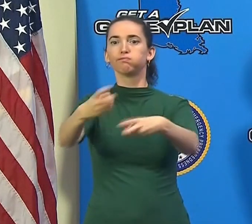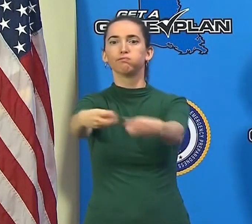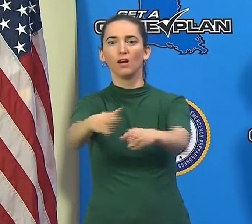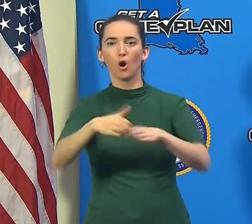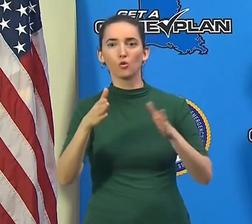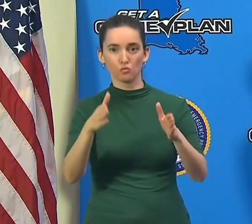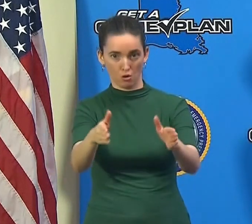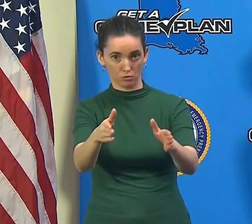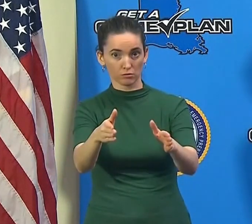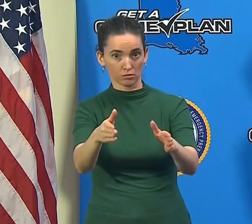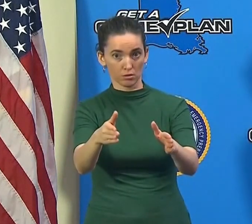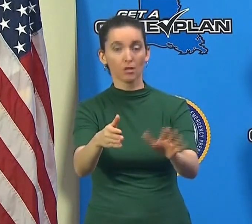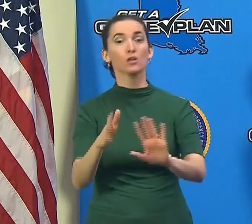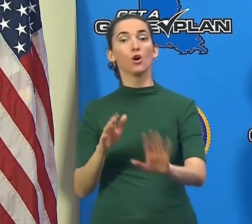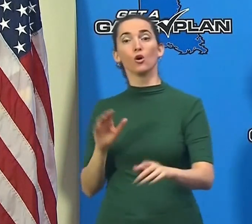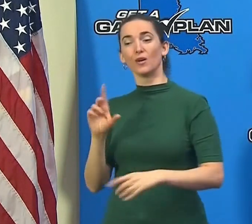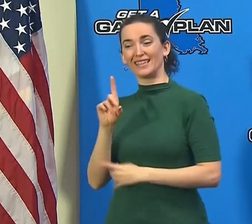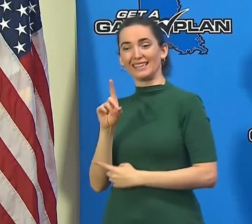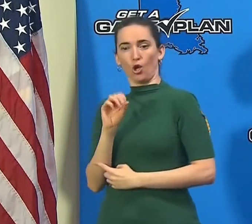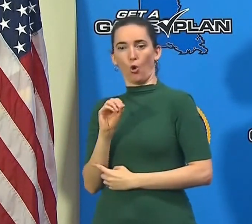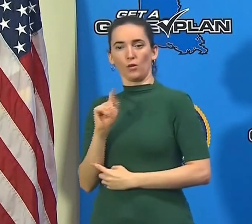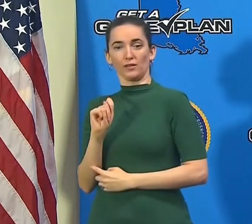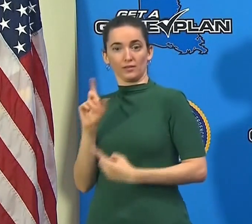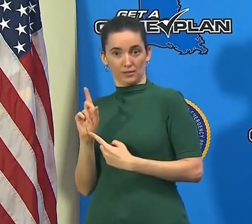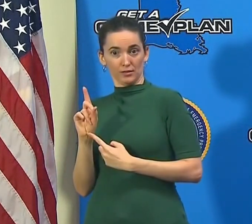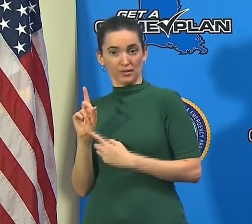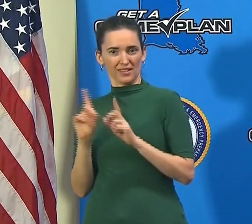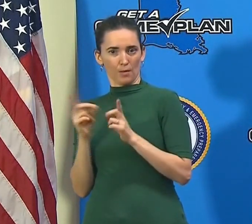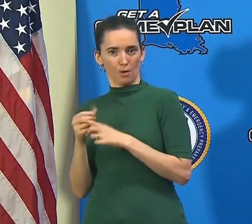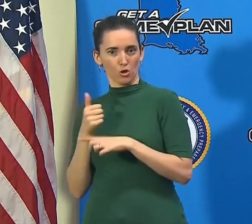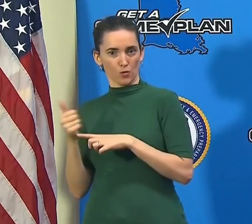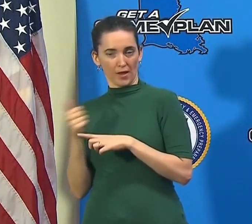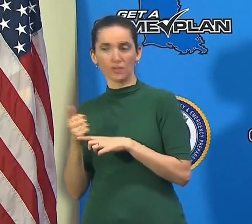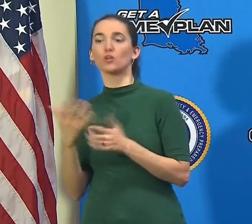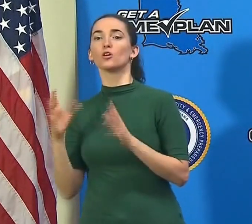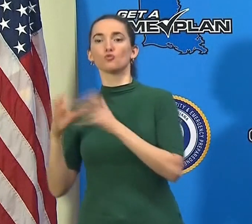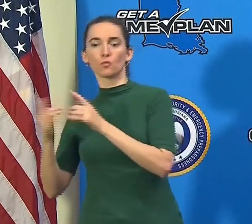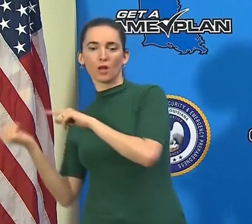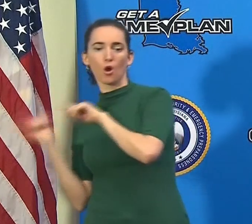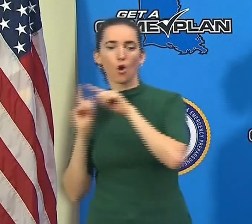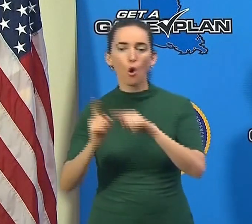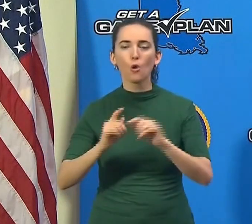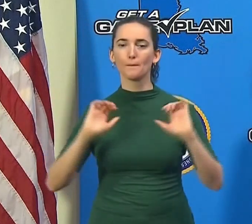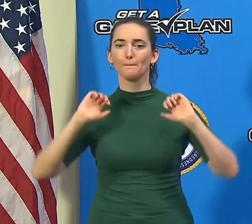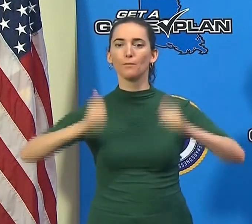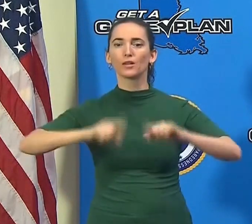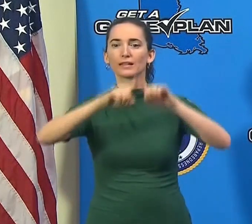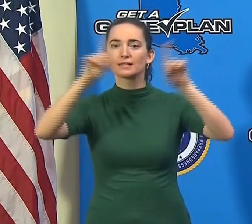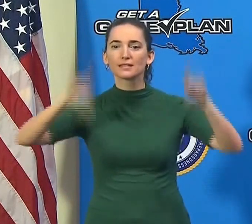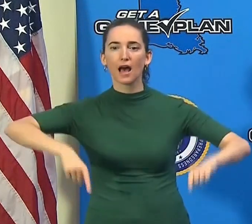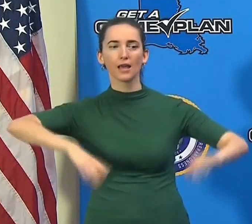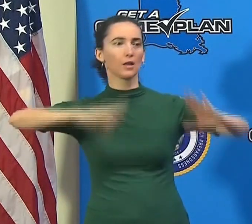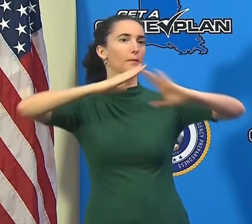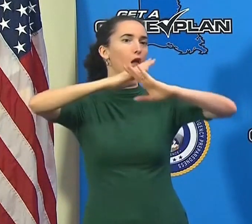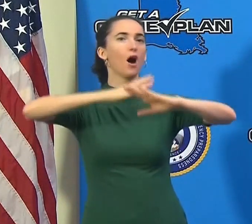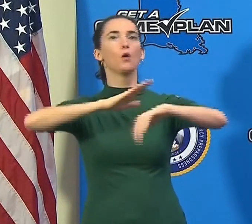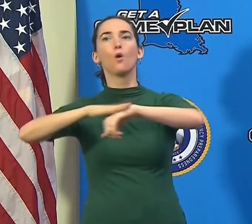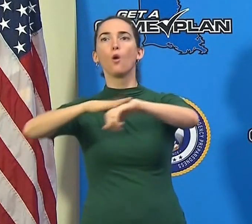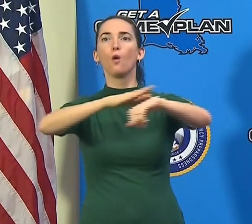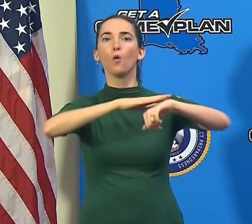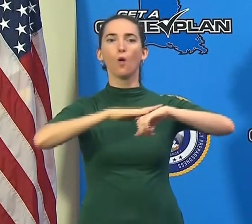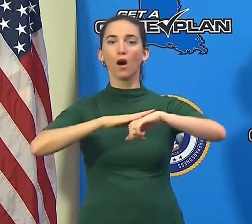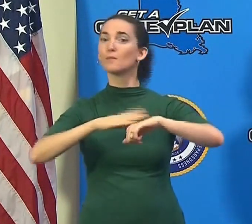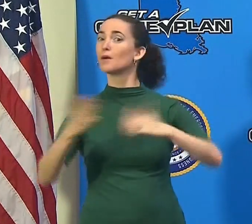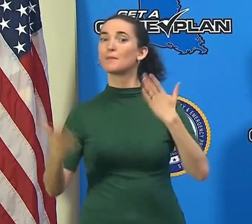DOTD crews may not be able to get to these locations to erect signs and barricades and provide warning